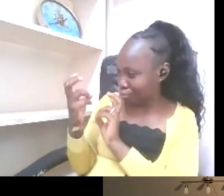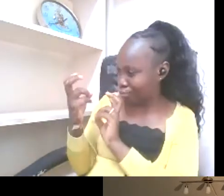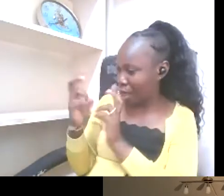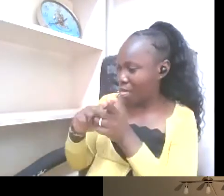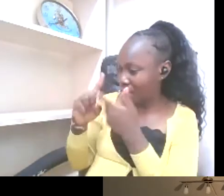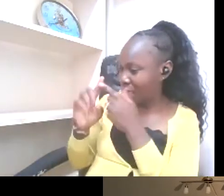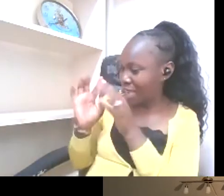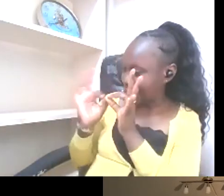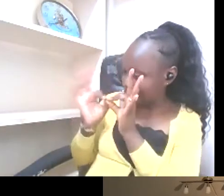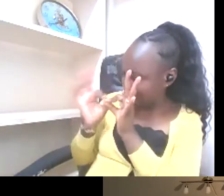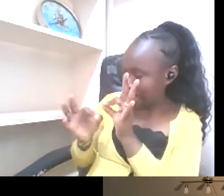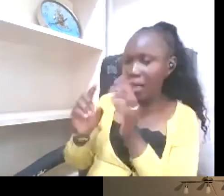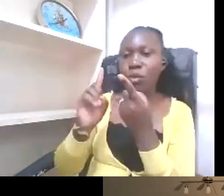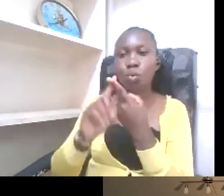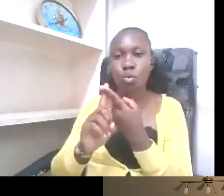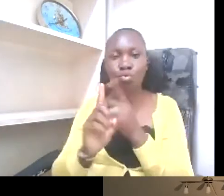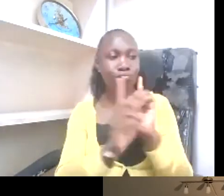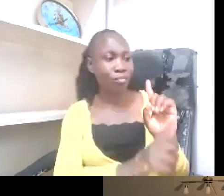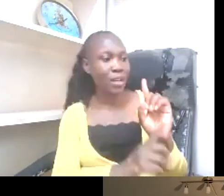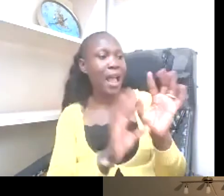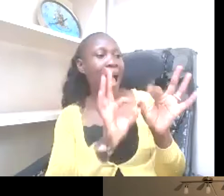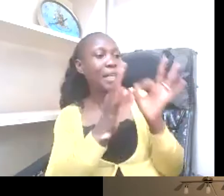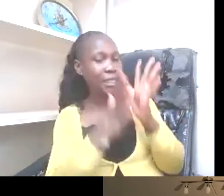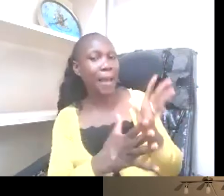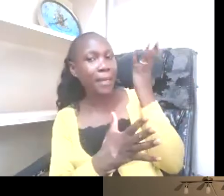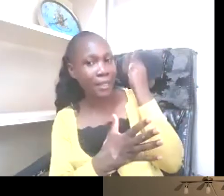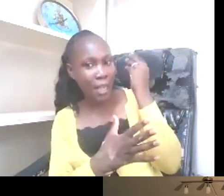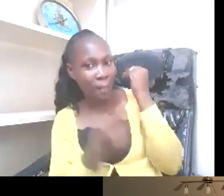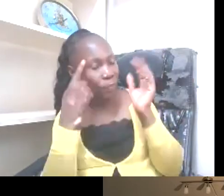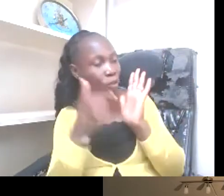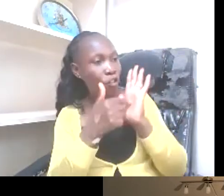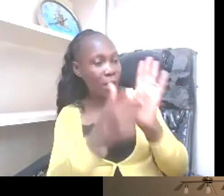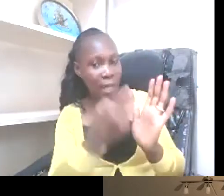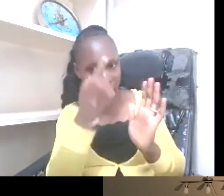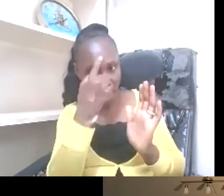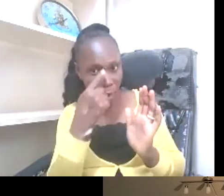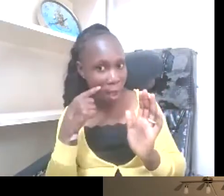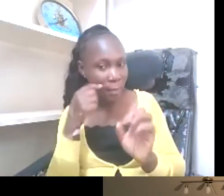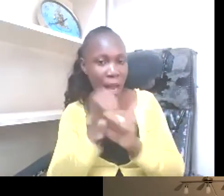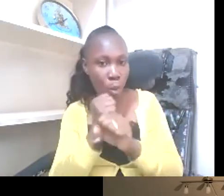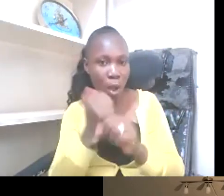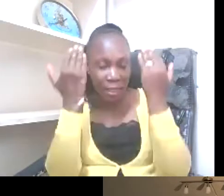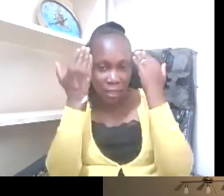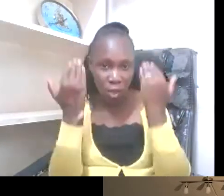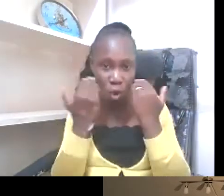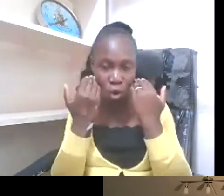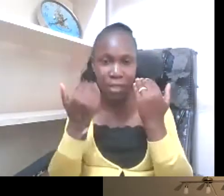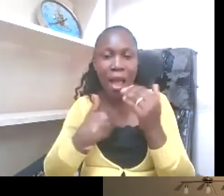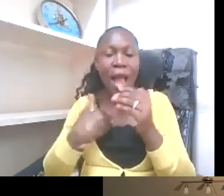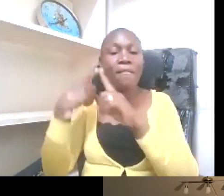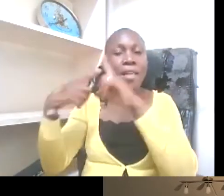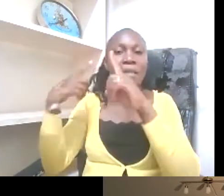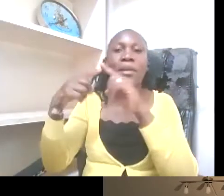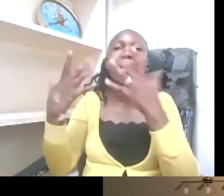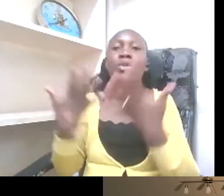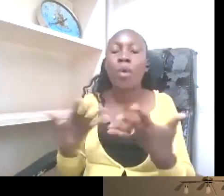standard sign language interpreter. For instance, Amina, who works in the court of law, has had experiences where, you